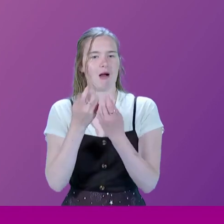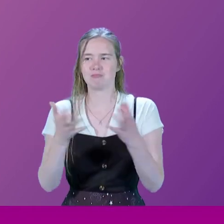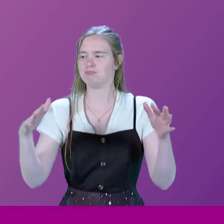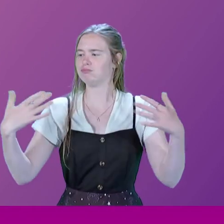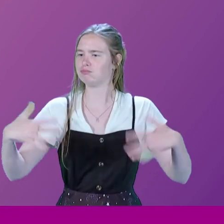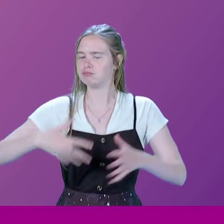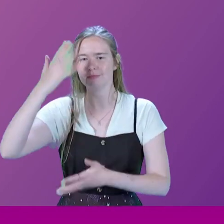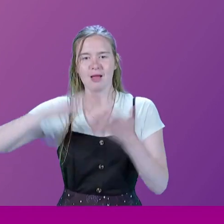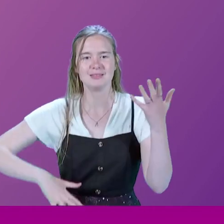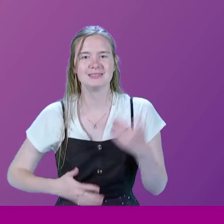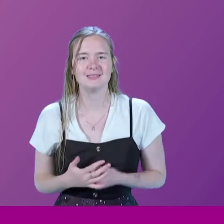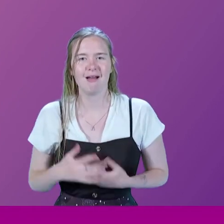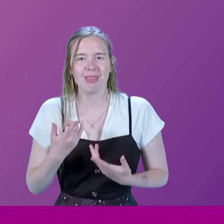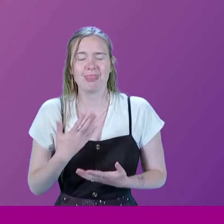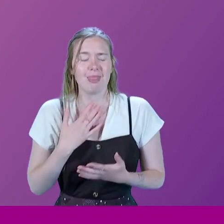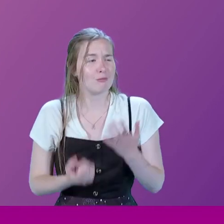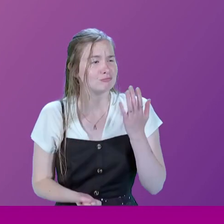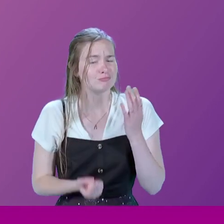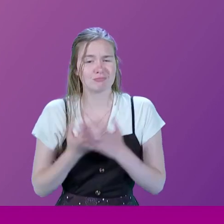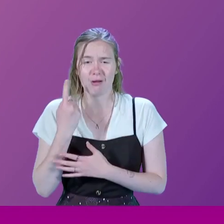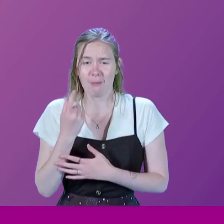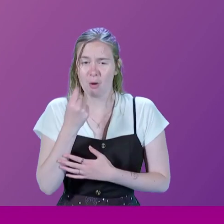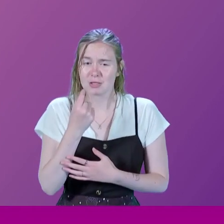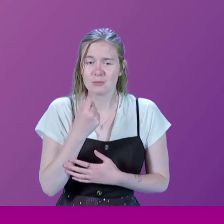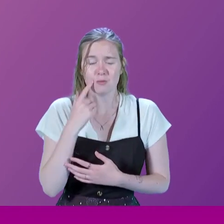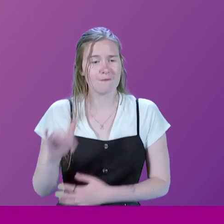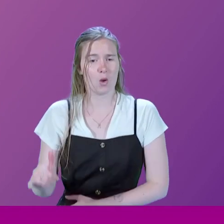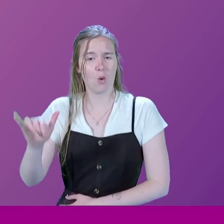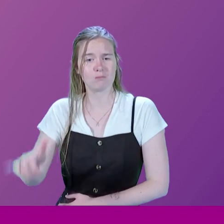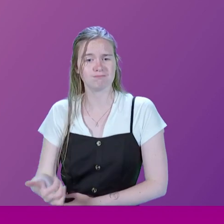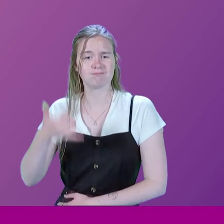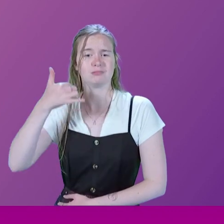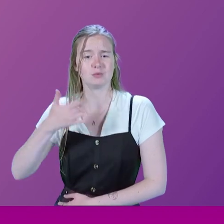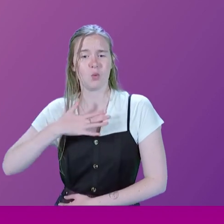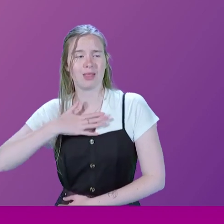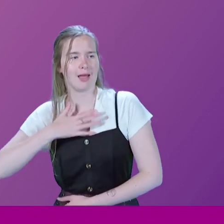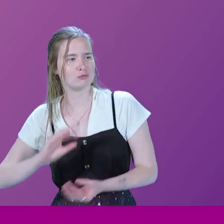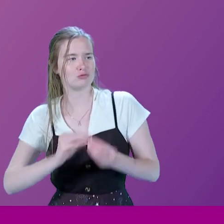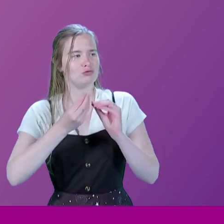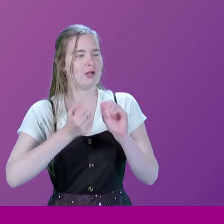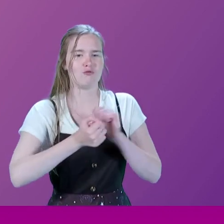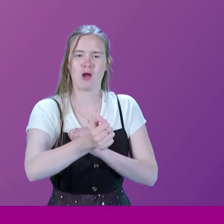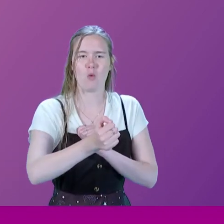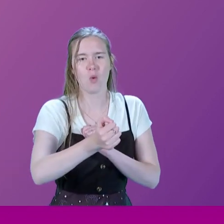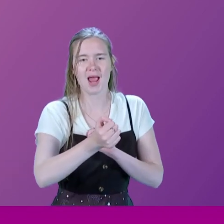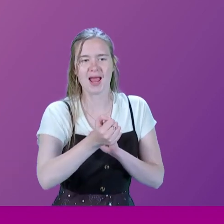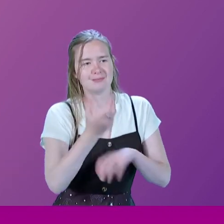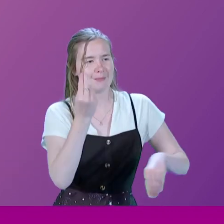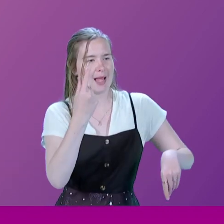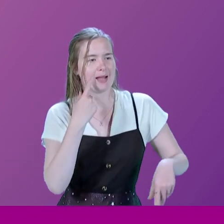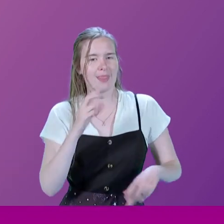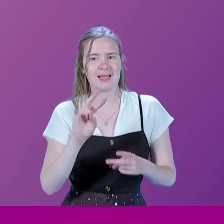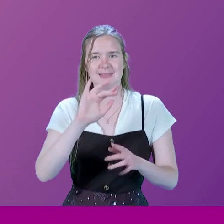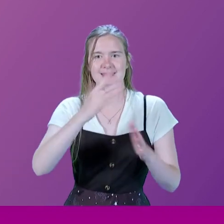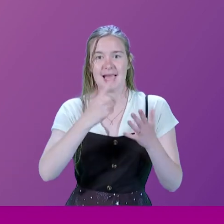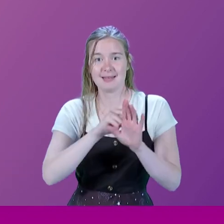You cannot predict the chances in life. You one day the telephone rings and they say, would you like to make a railway journey in Spain? And ten years later the telephone